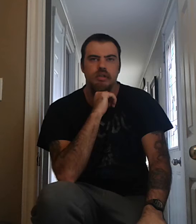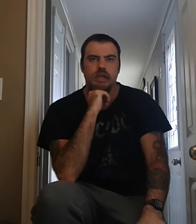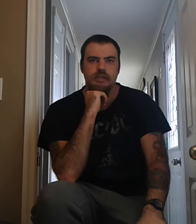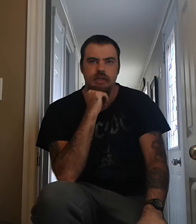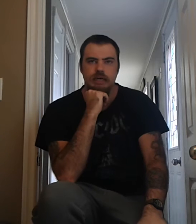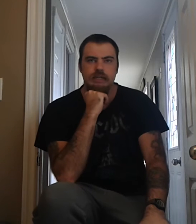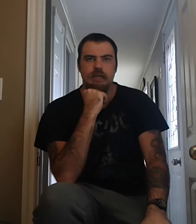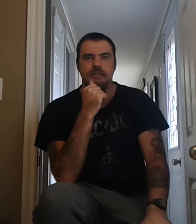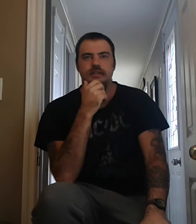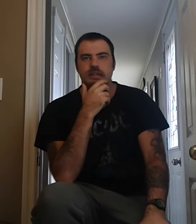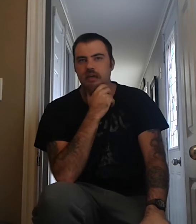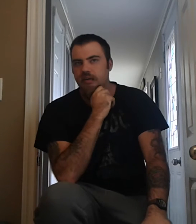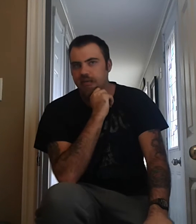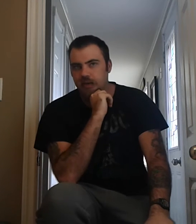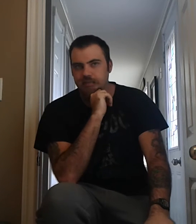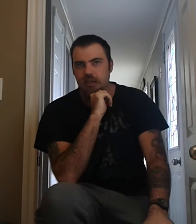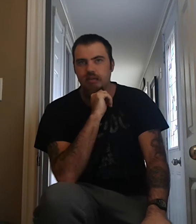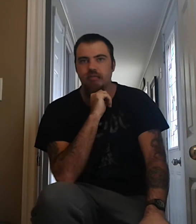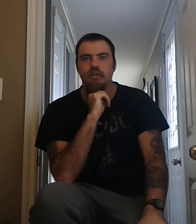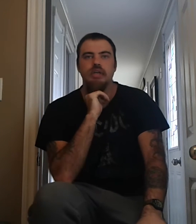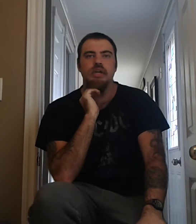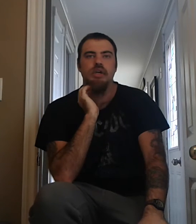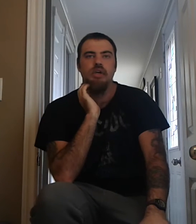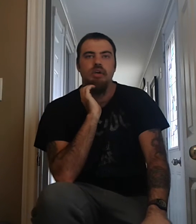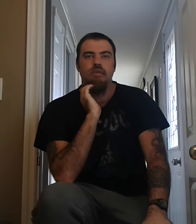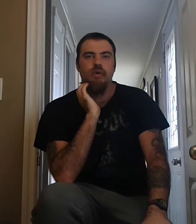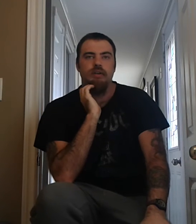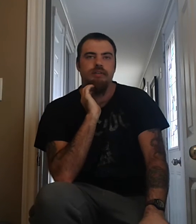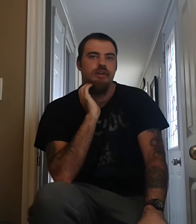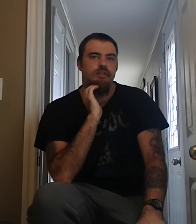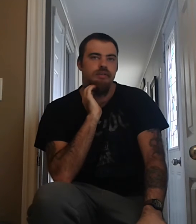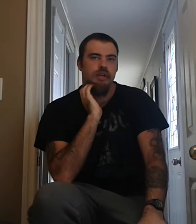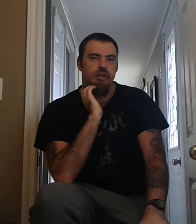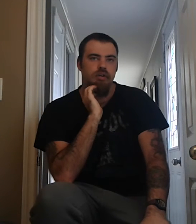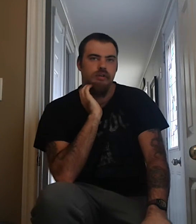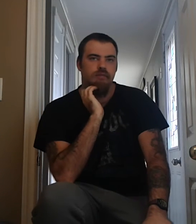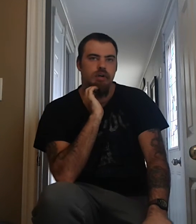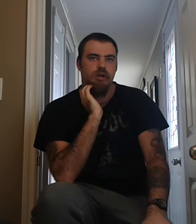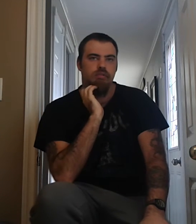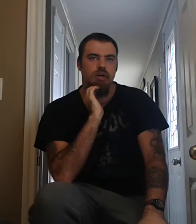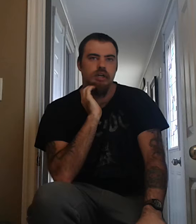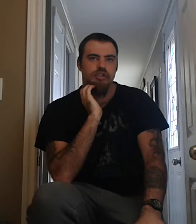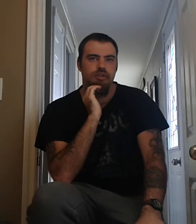London in 1973 with singer Paul Rogers,